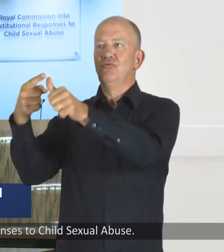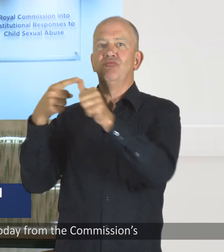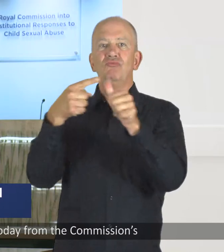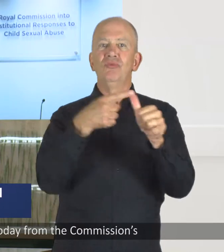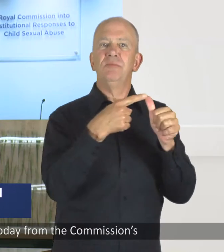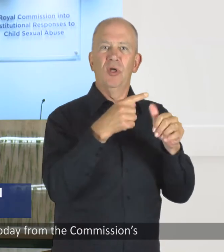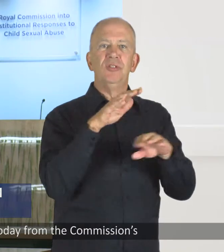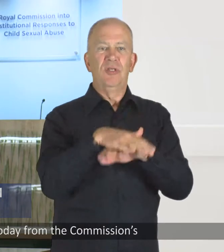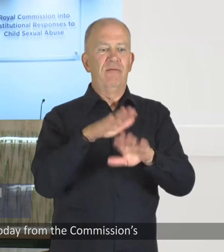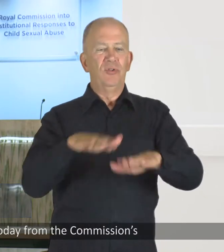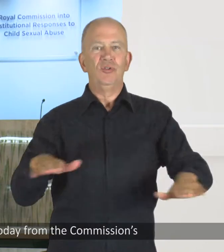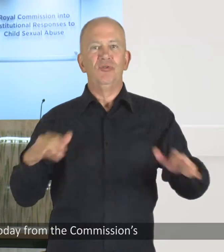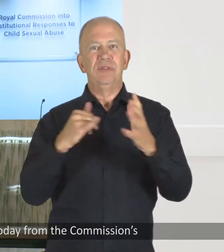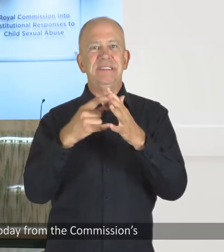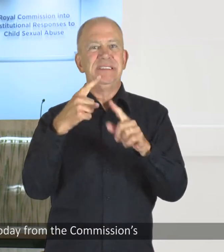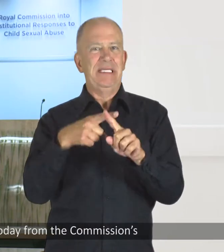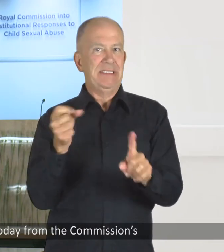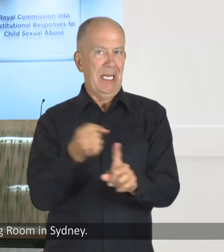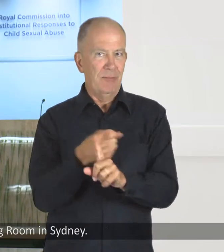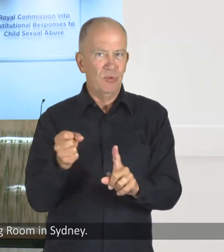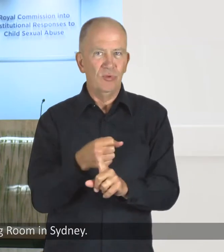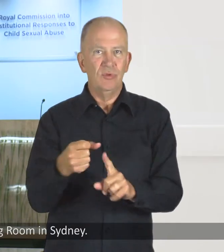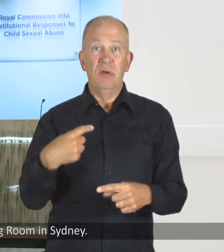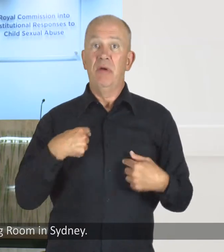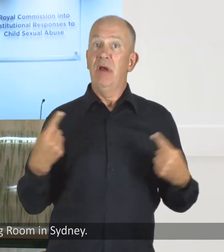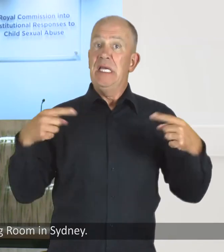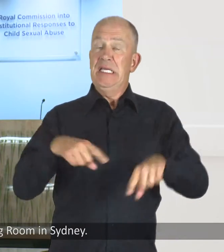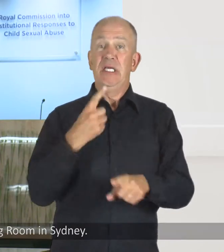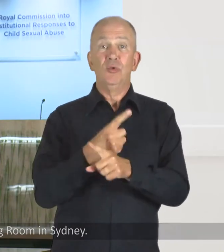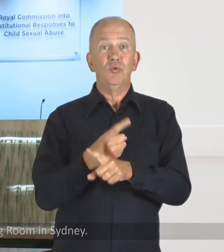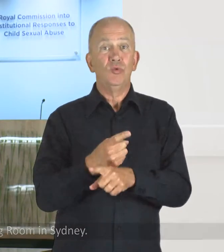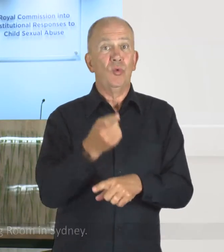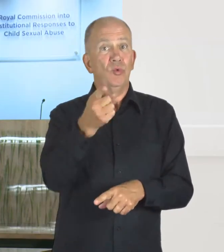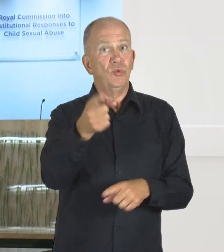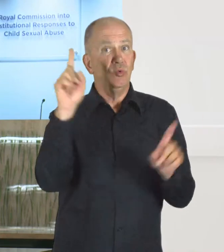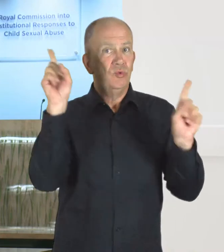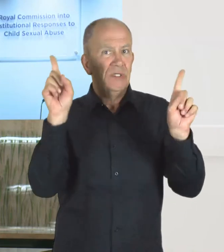I'm speaking with you today from the Commission's Public Hearing Room in Sydney.